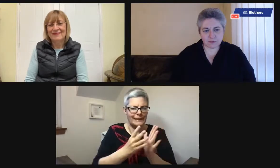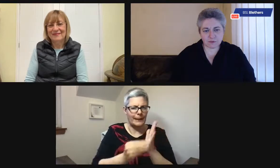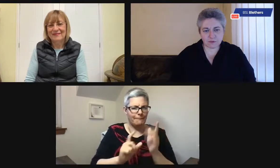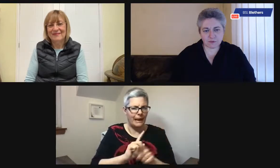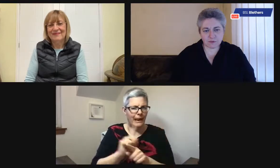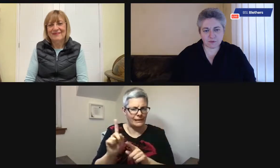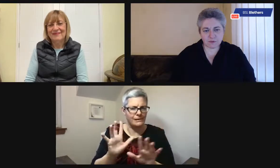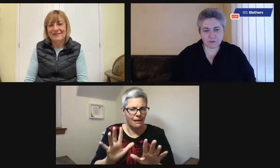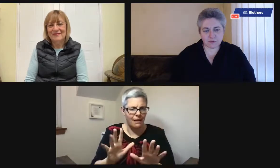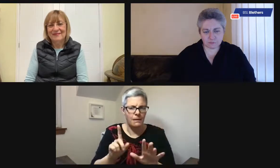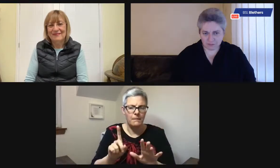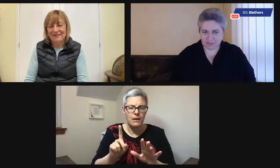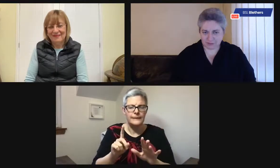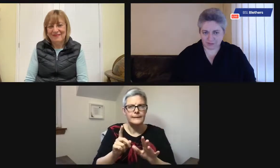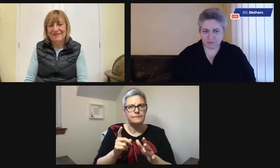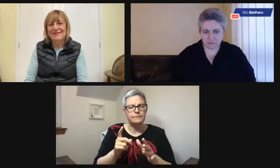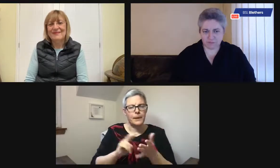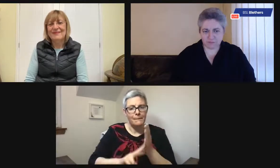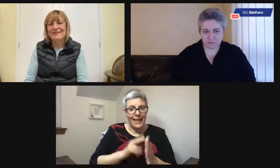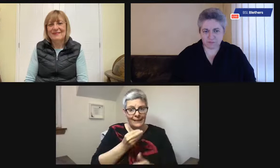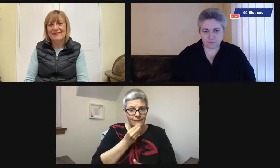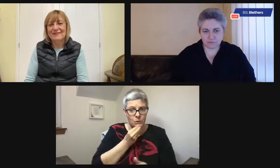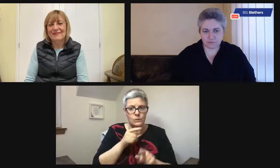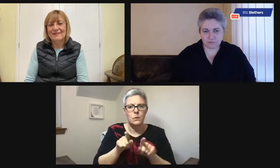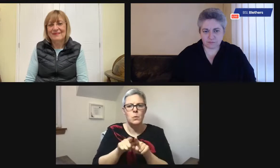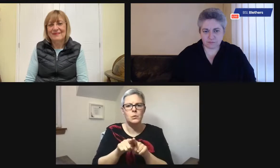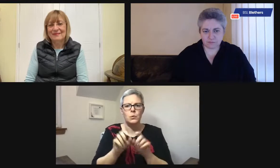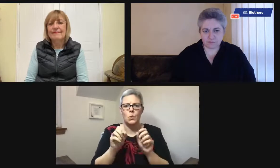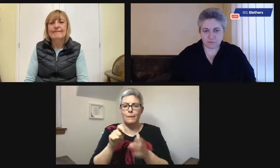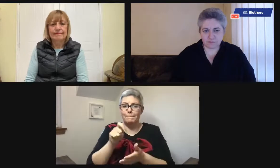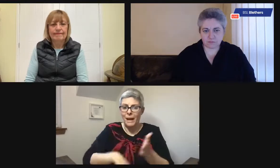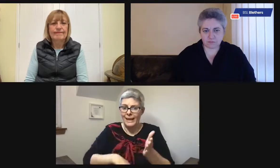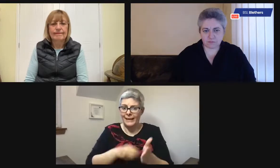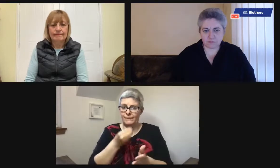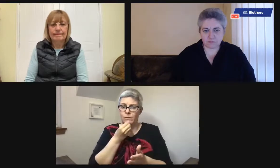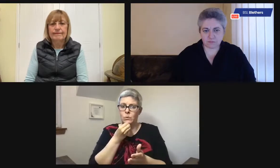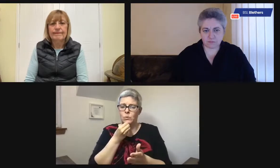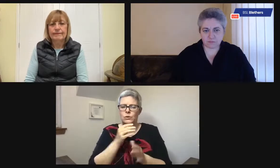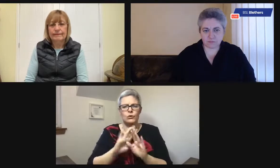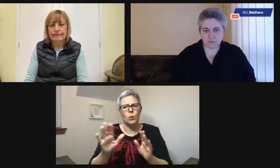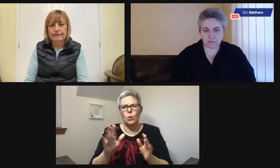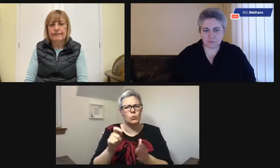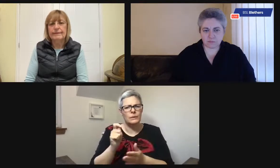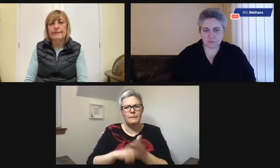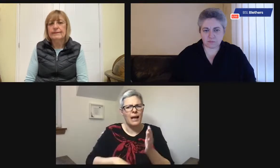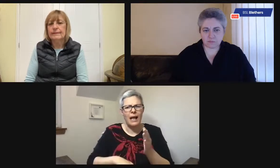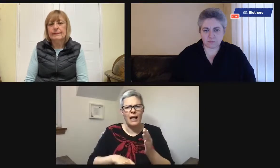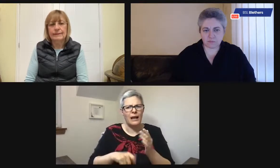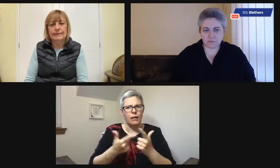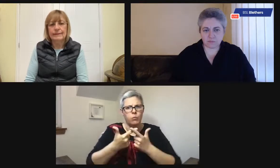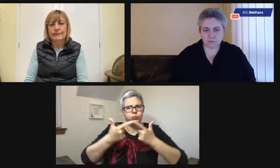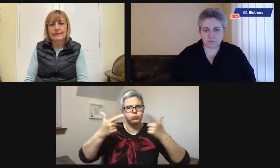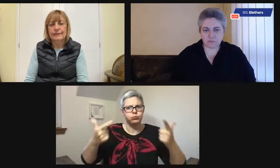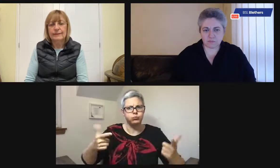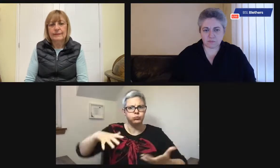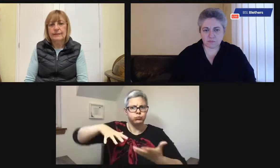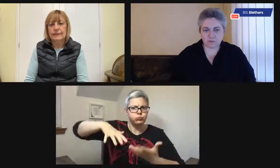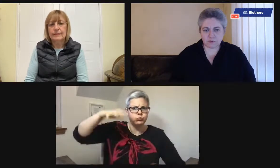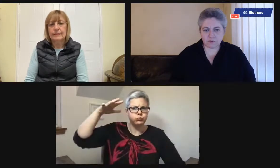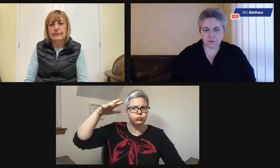dementia to plan meals well. And I'll show some examples later. But also, buying food.